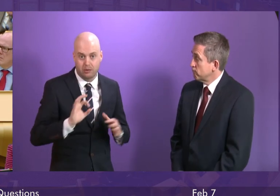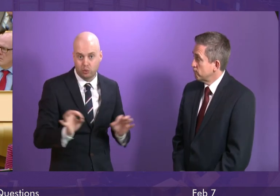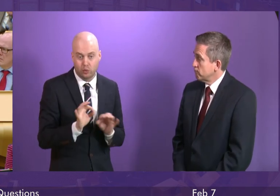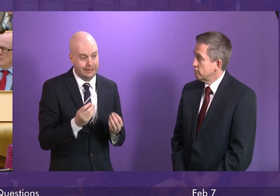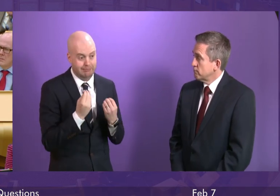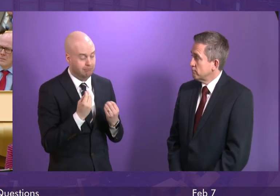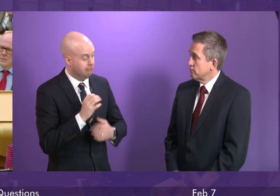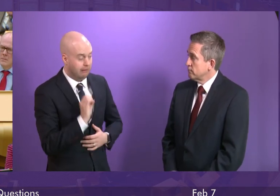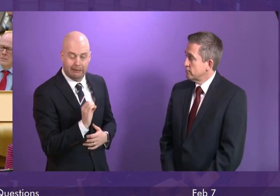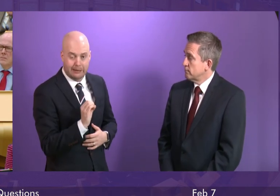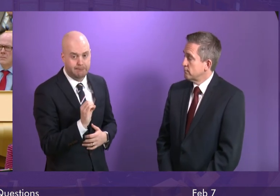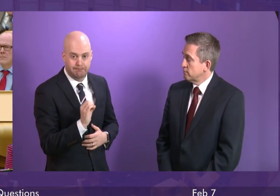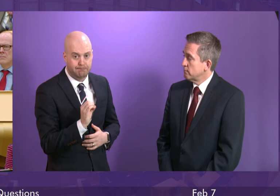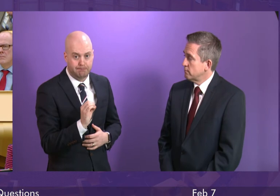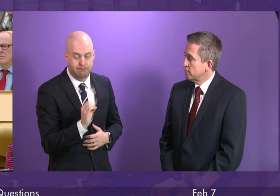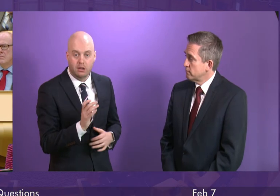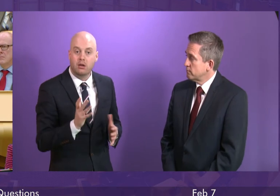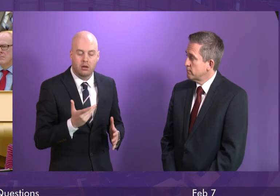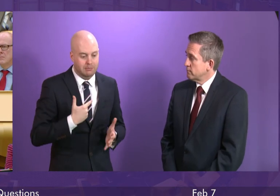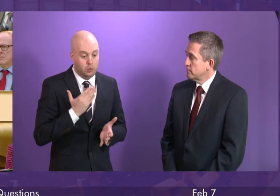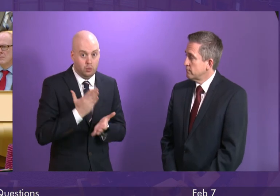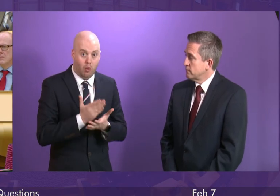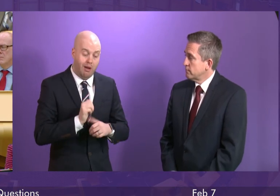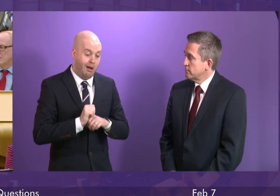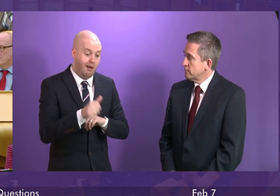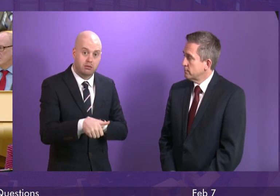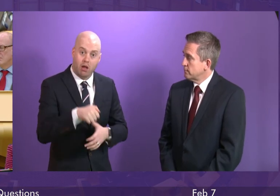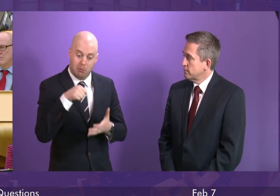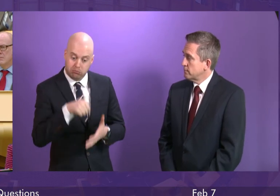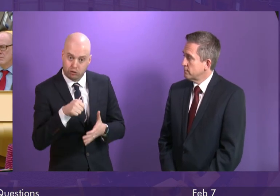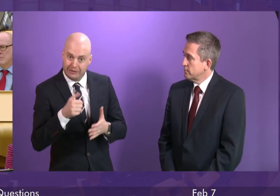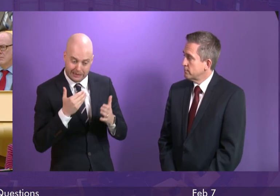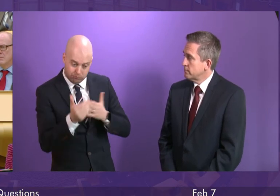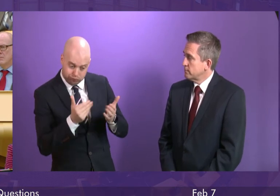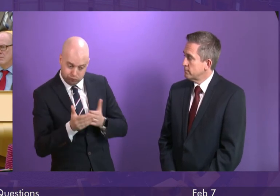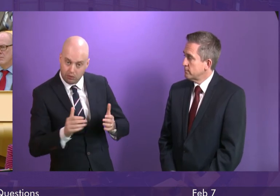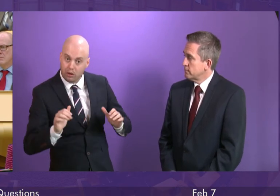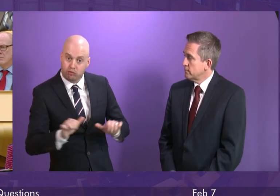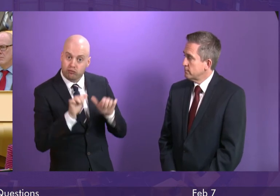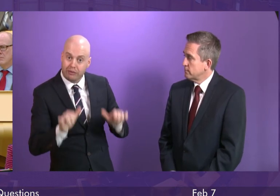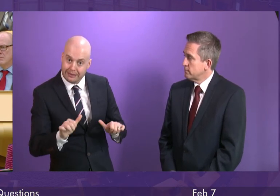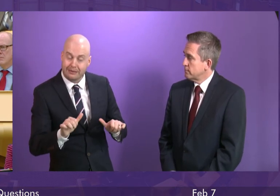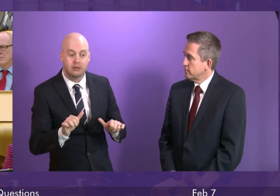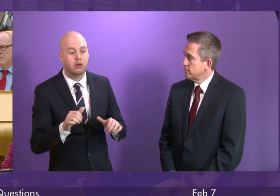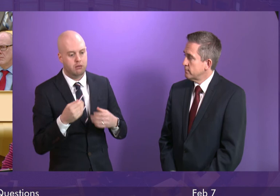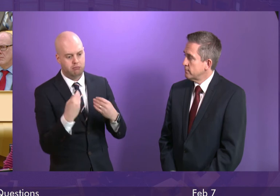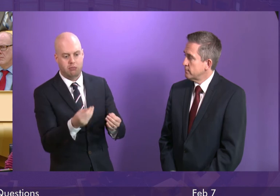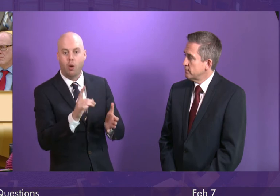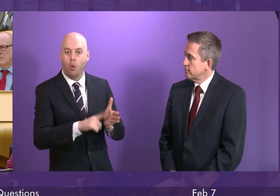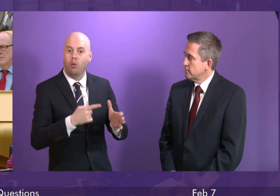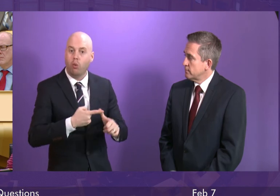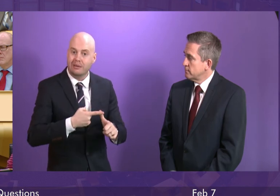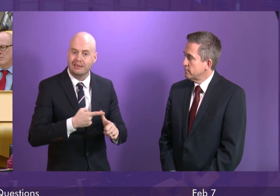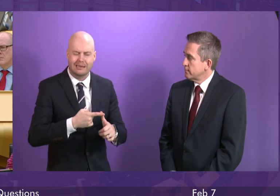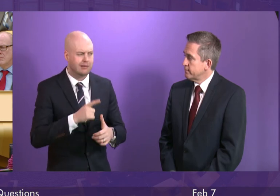absolutely certain that after the budget process is completed in local authorities, there will still be many local